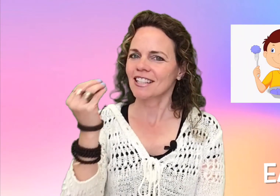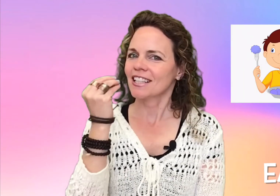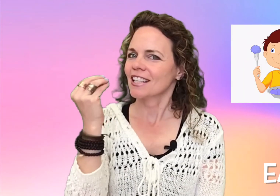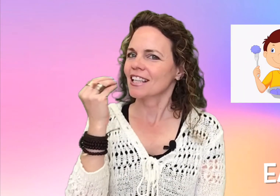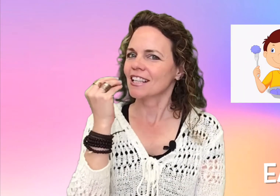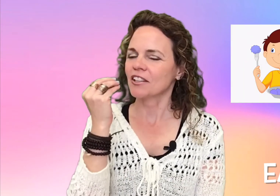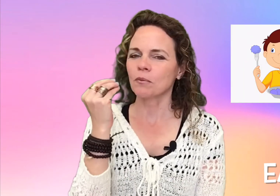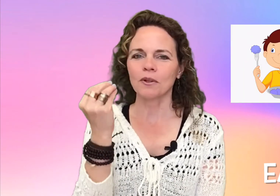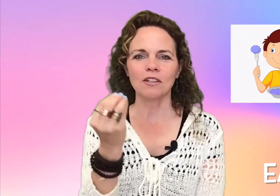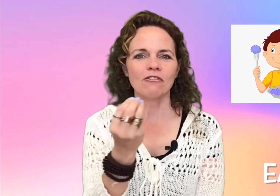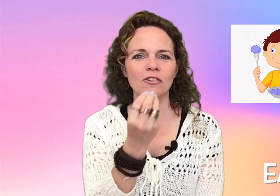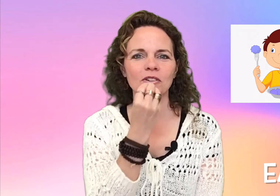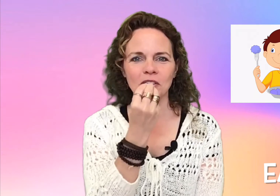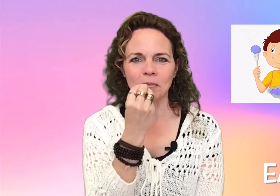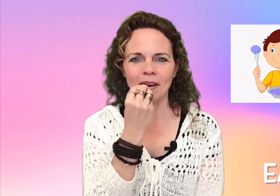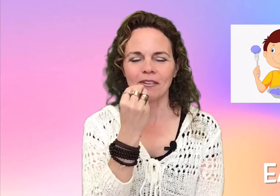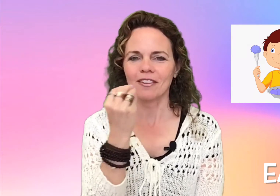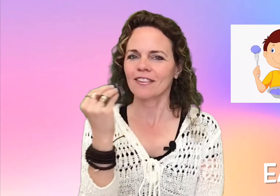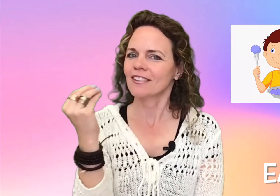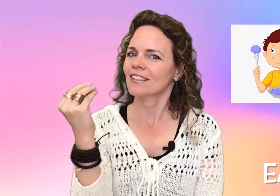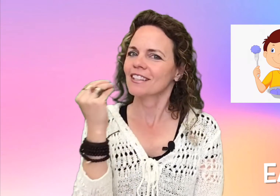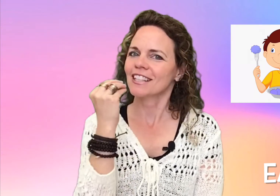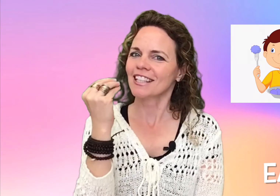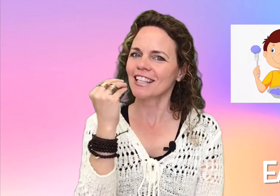Like you're putting food in your mouth. Eat.